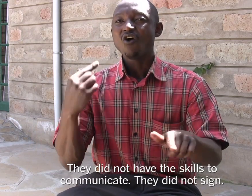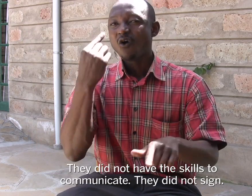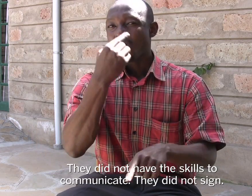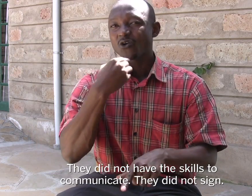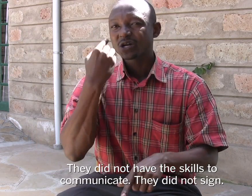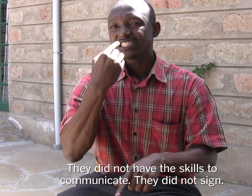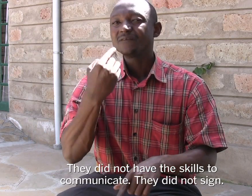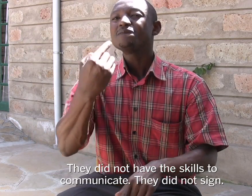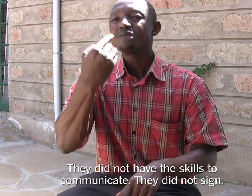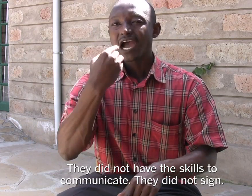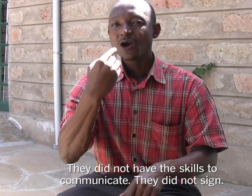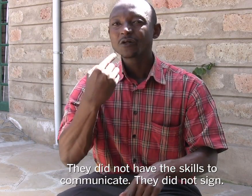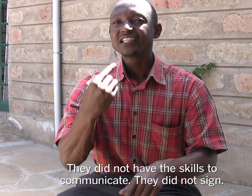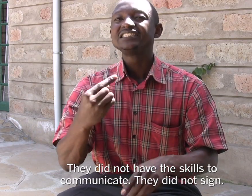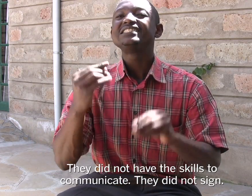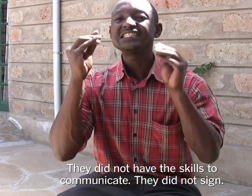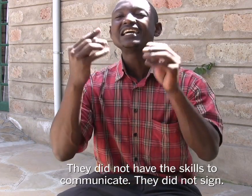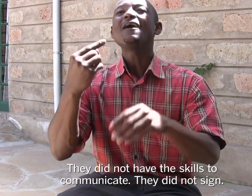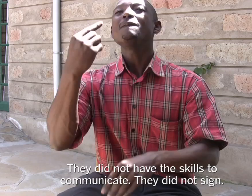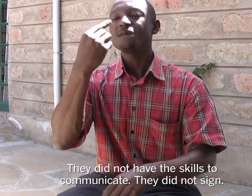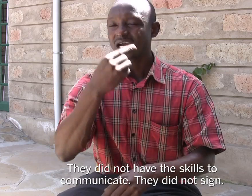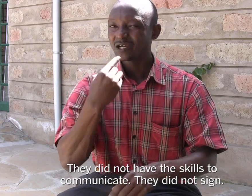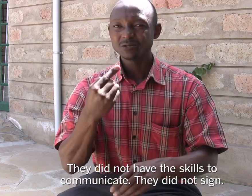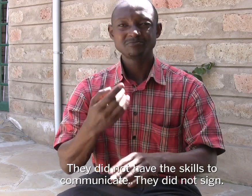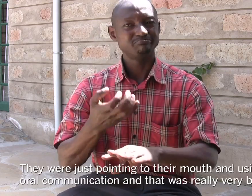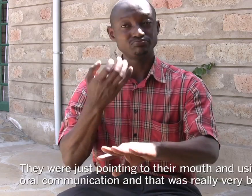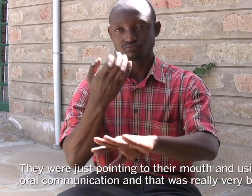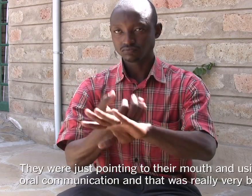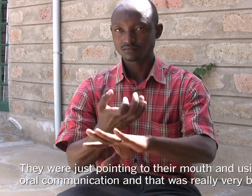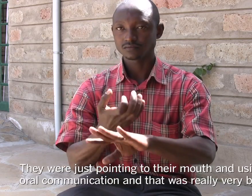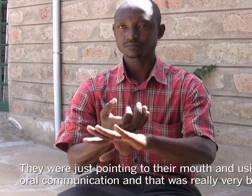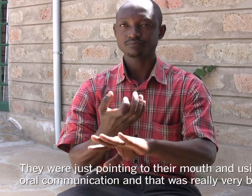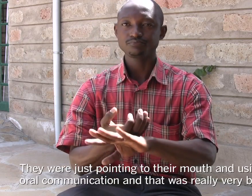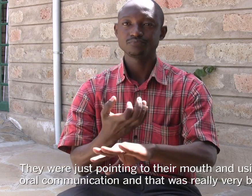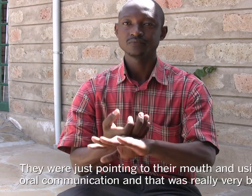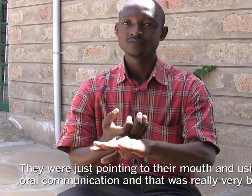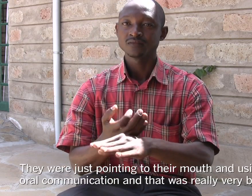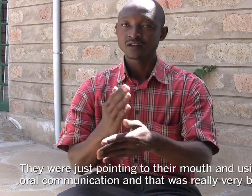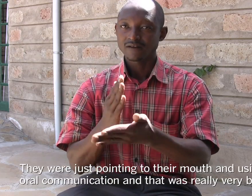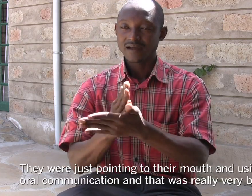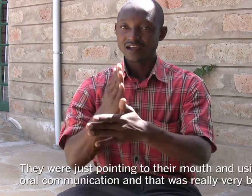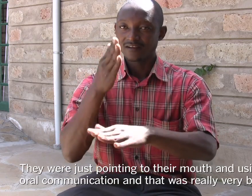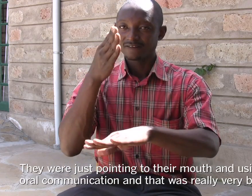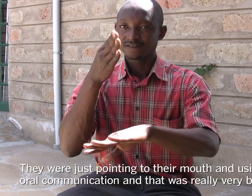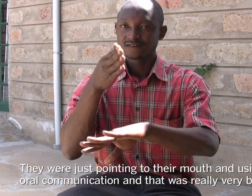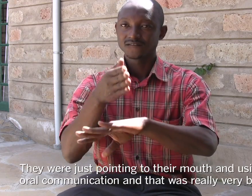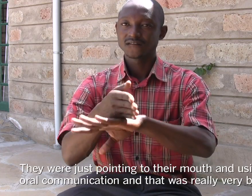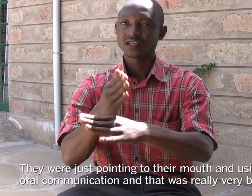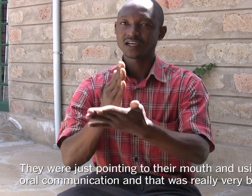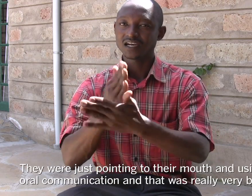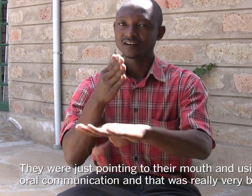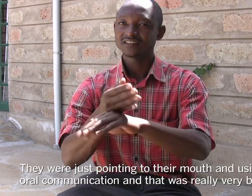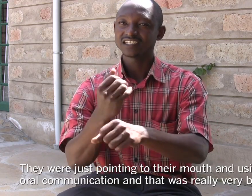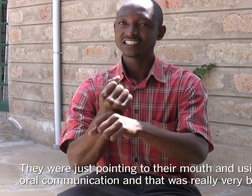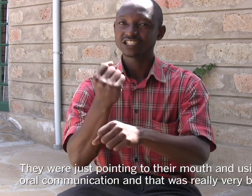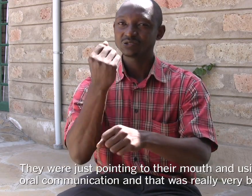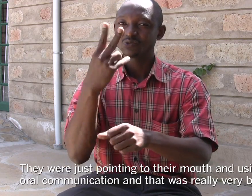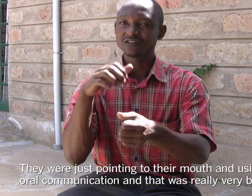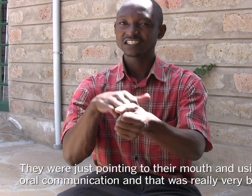skills to communicate. They could not sign. They were just pointing to their mouth and using oral communication and that was really